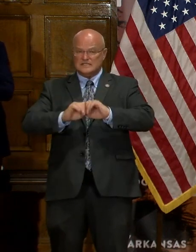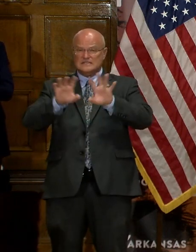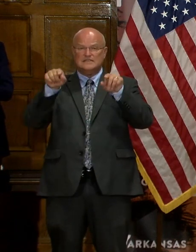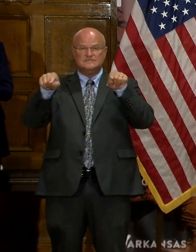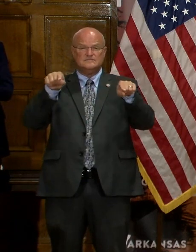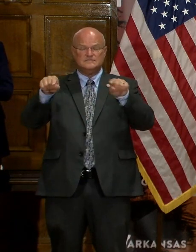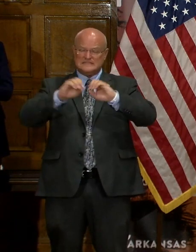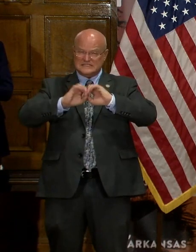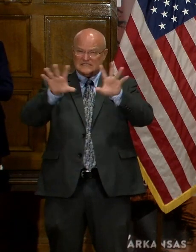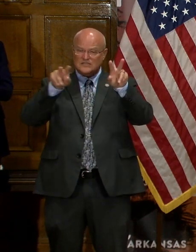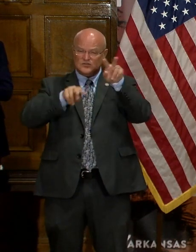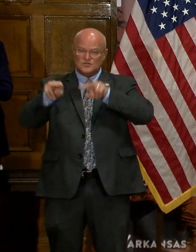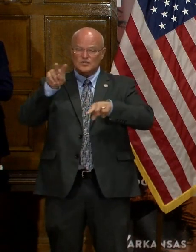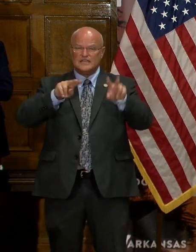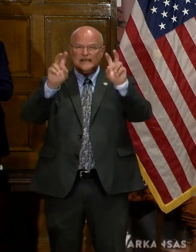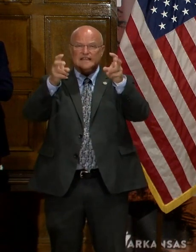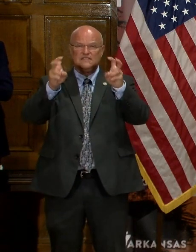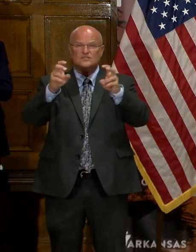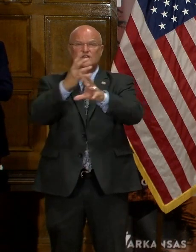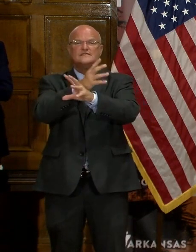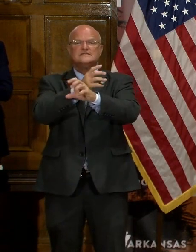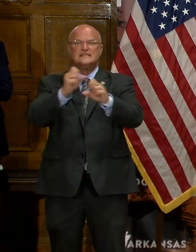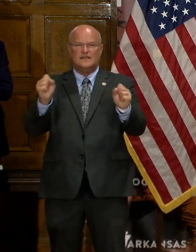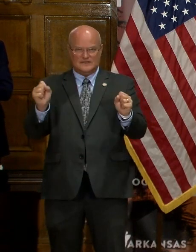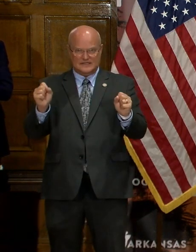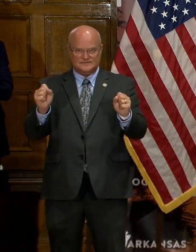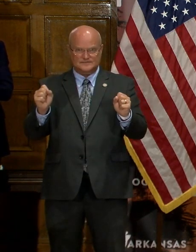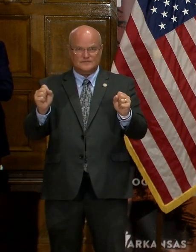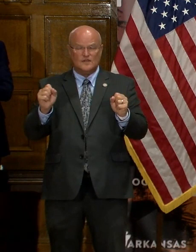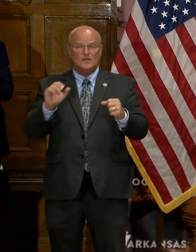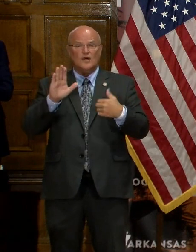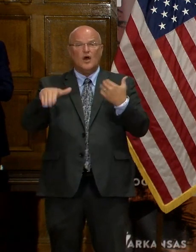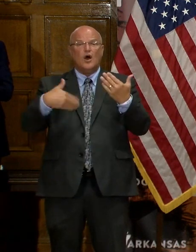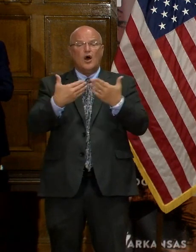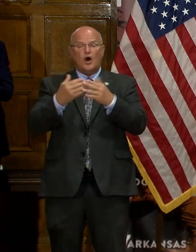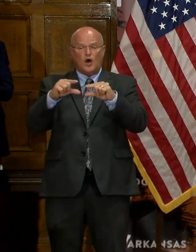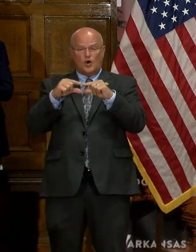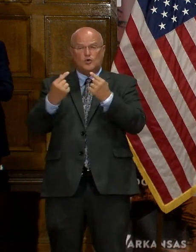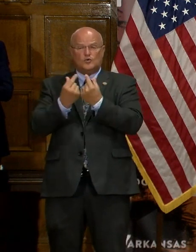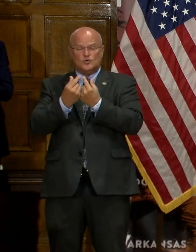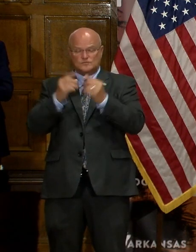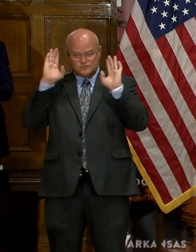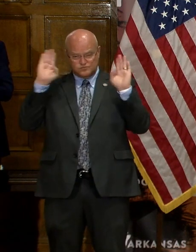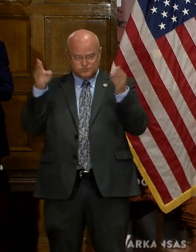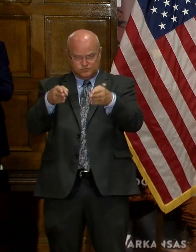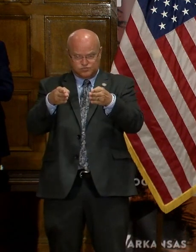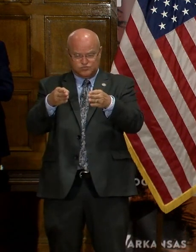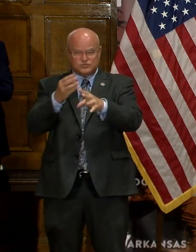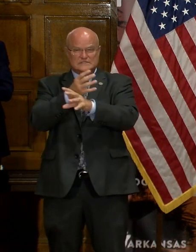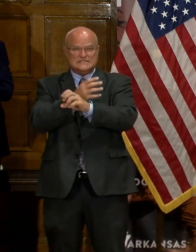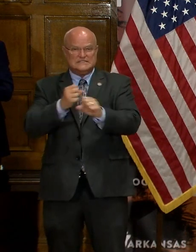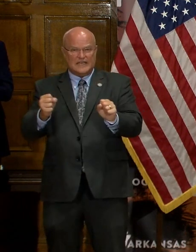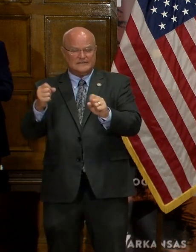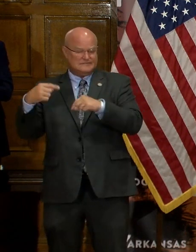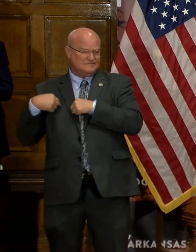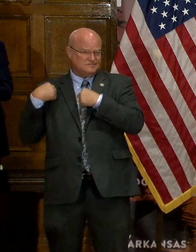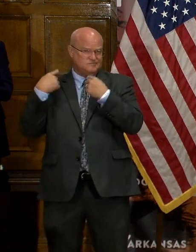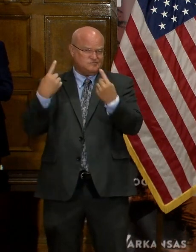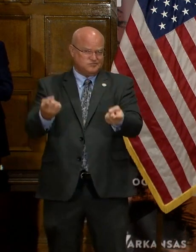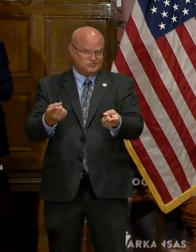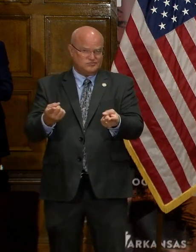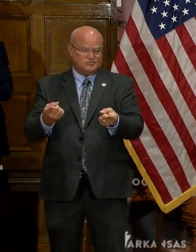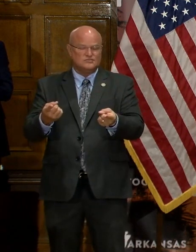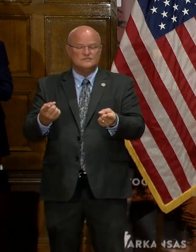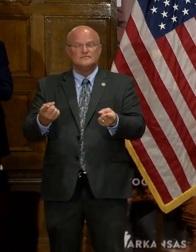looking at the issue of safety. So all groups have focused on the issue of safety in addition to